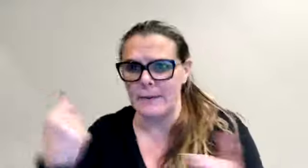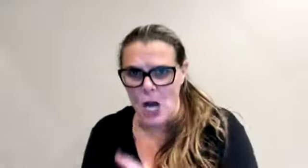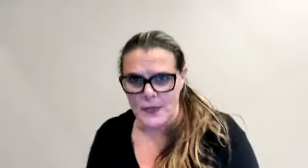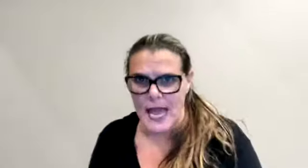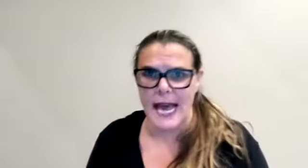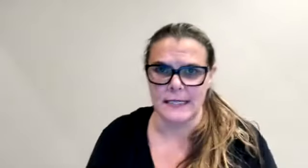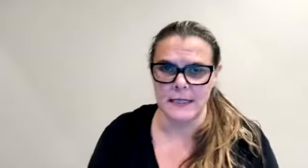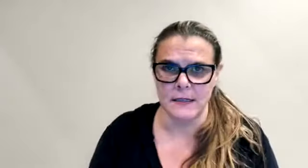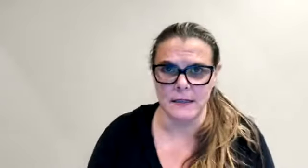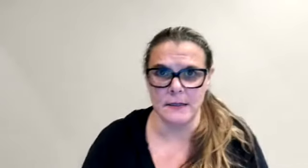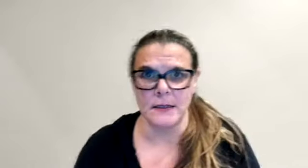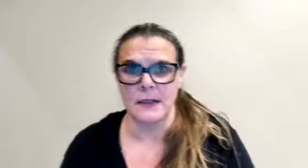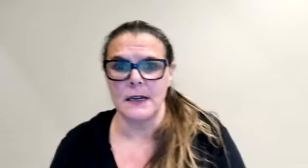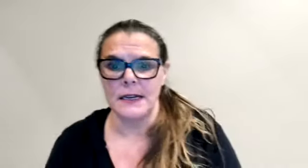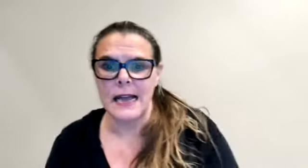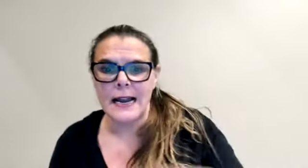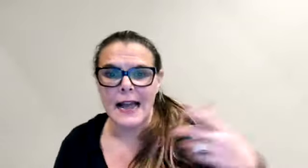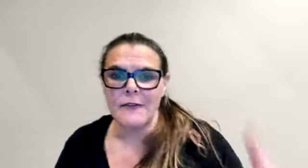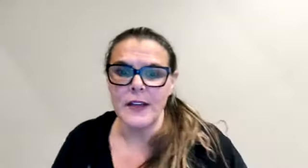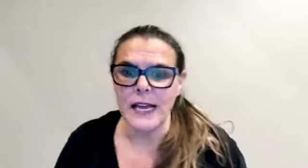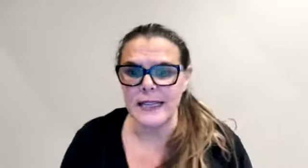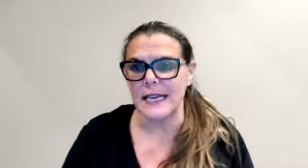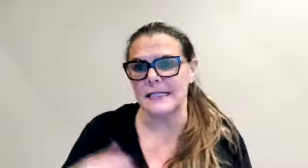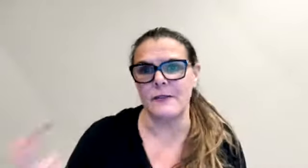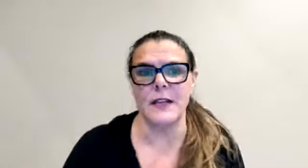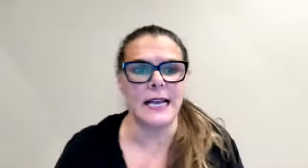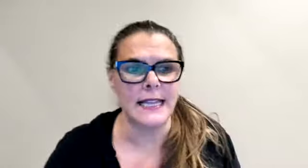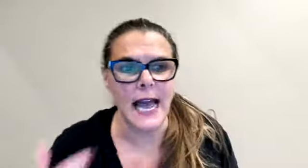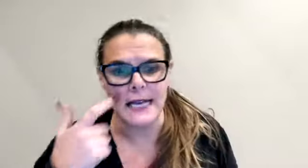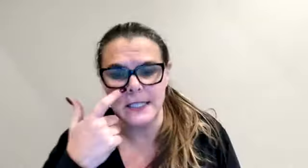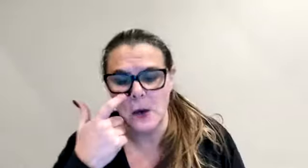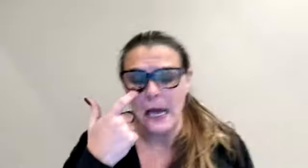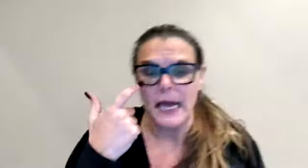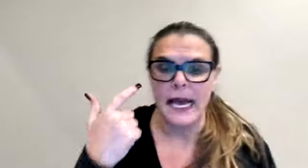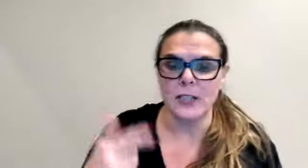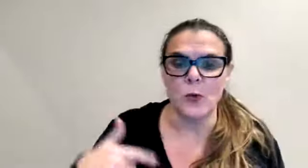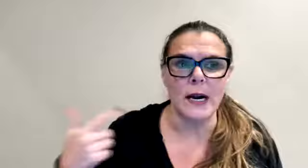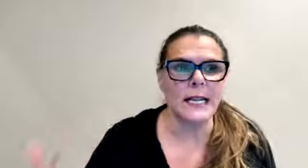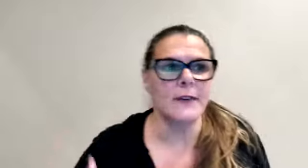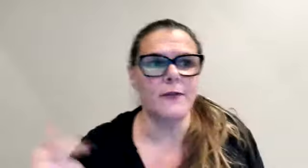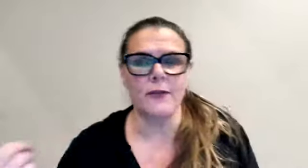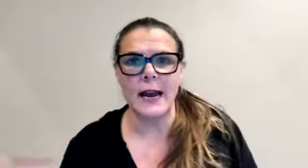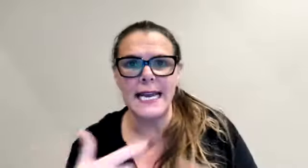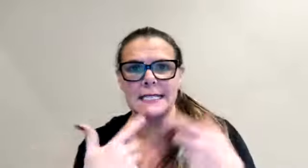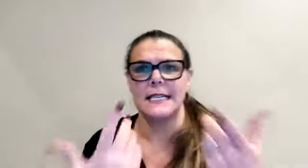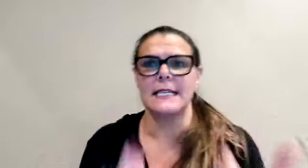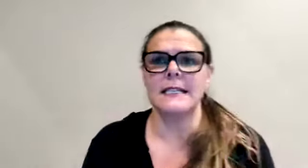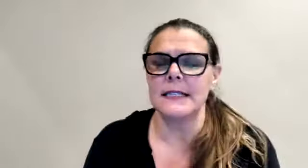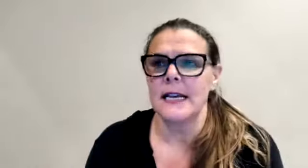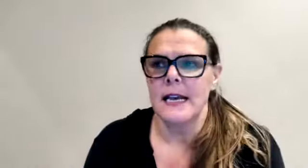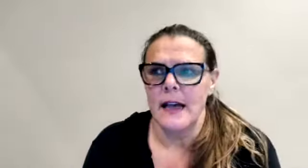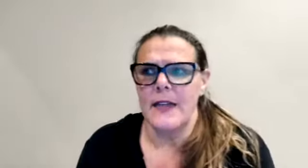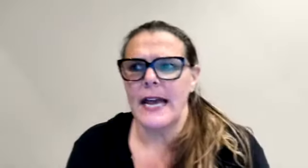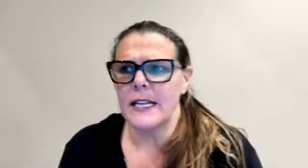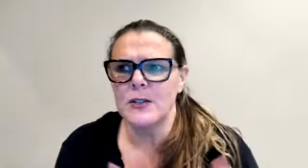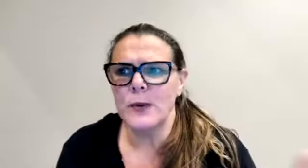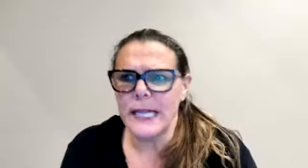not that. Not, I feel like this. I feel like that. So it's one of the phrases that is really